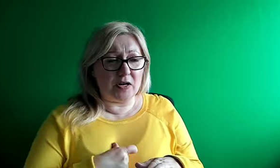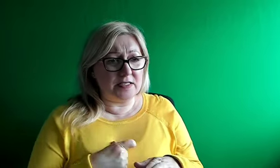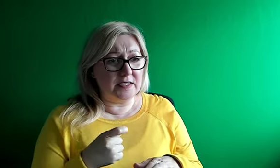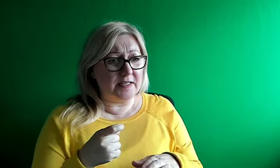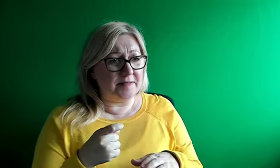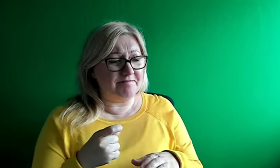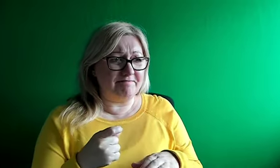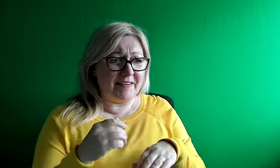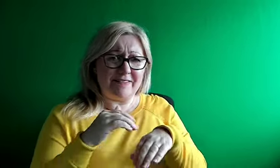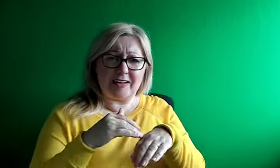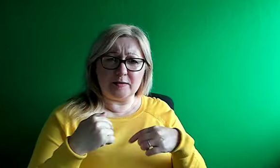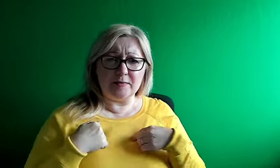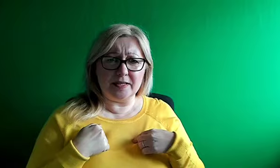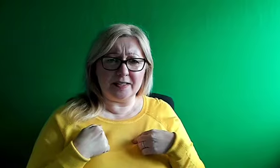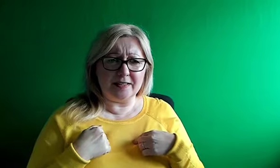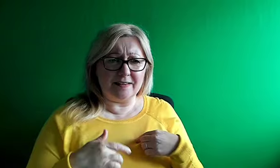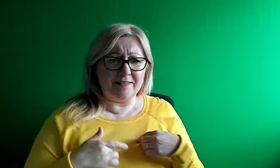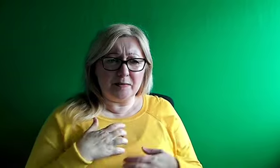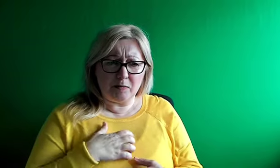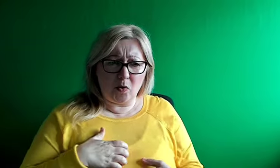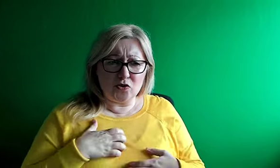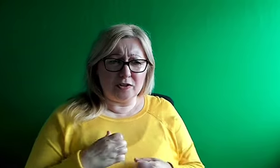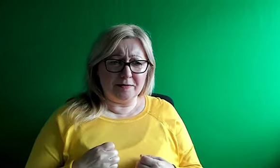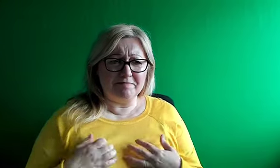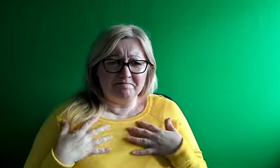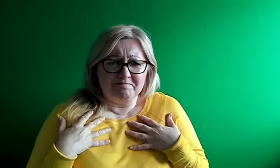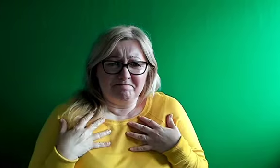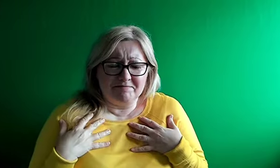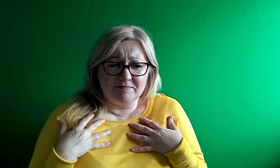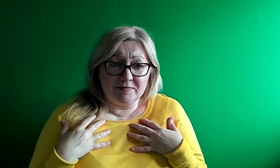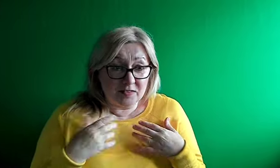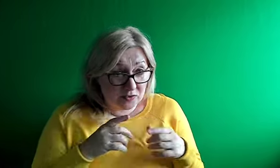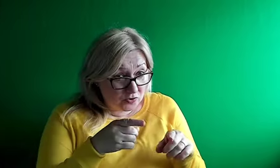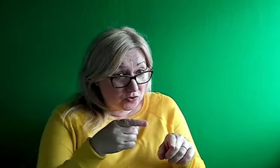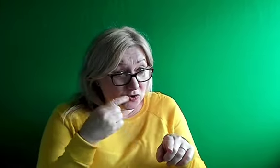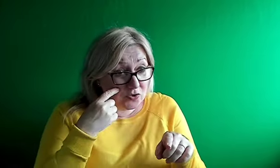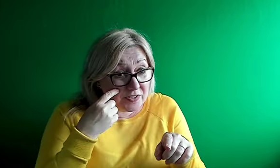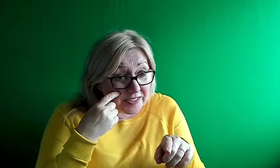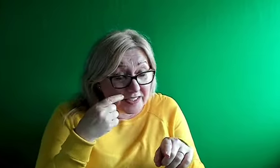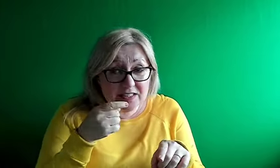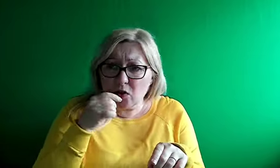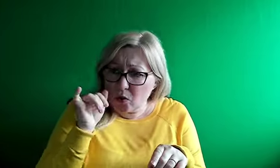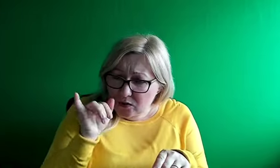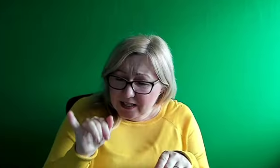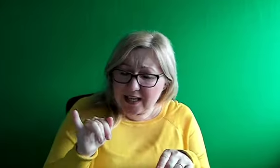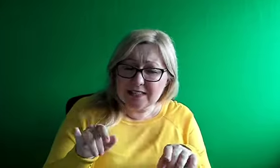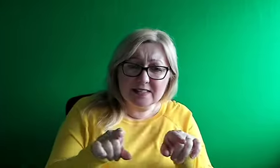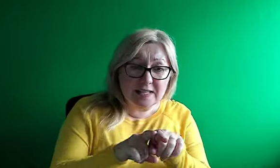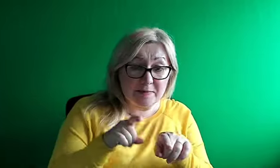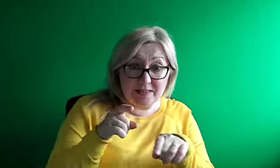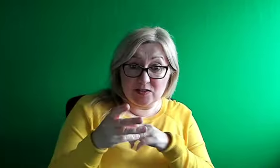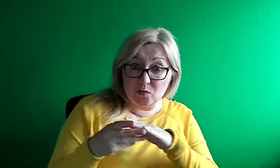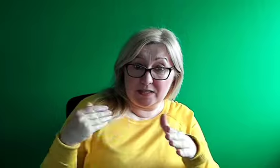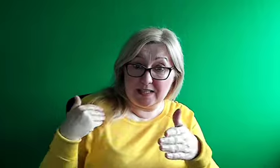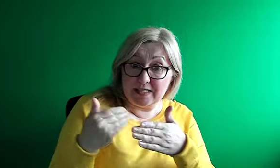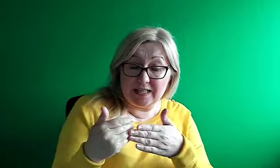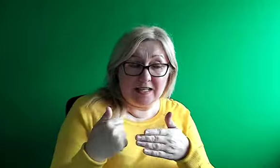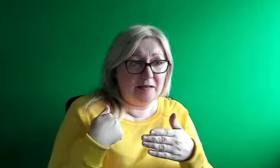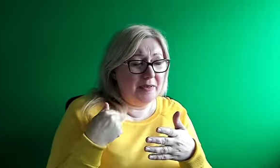everywhere I've been, you know, the families that I work with that have deaf children, the schools that I'm going into, the companies that I'm on Zoom call to, every